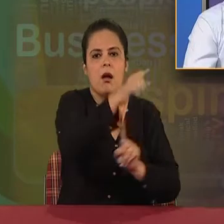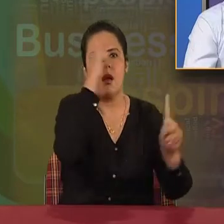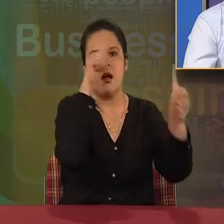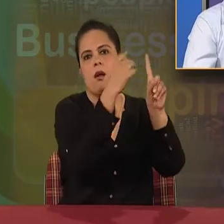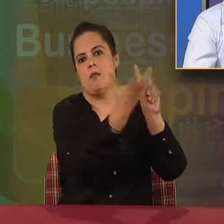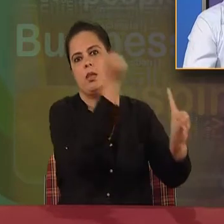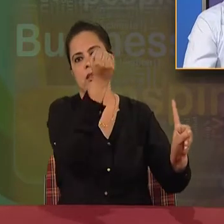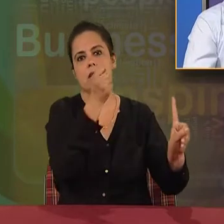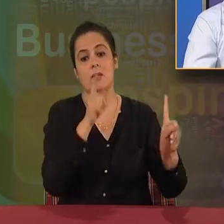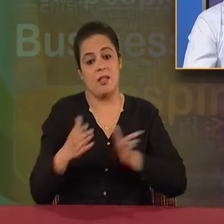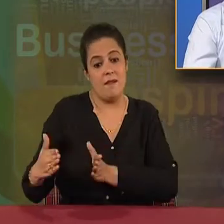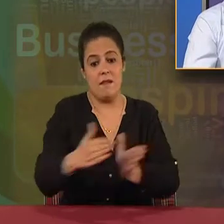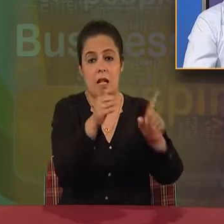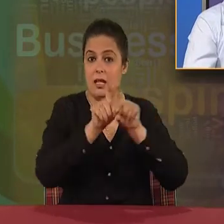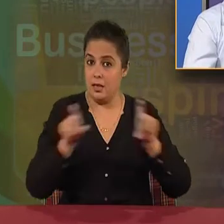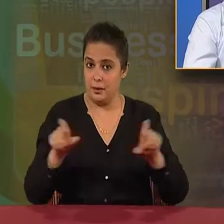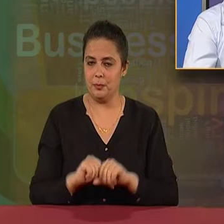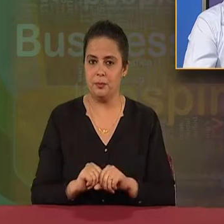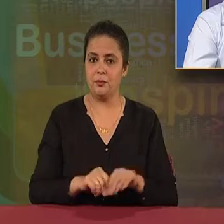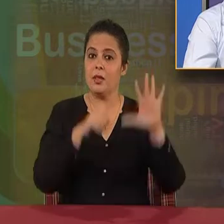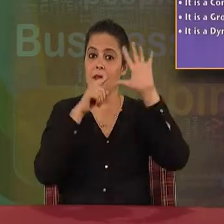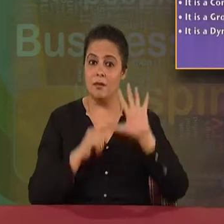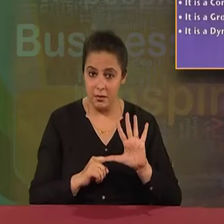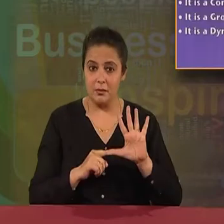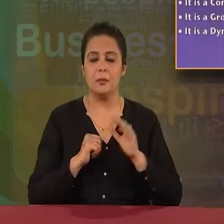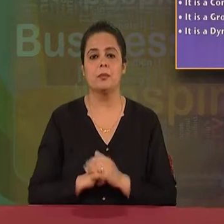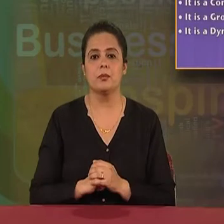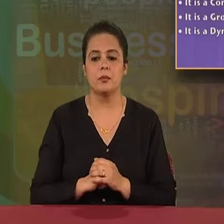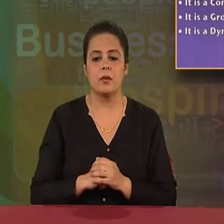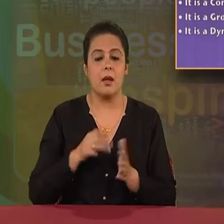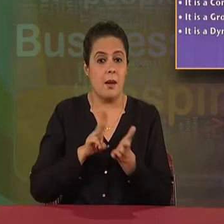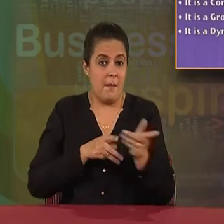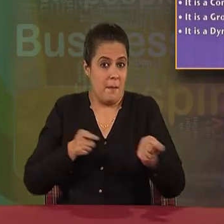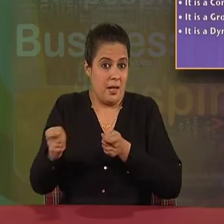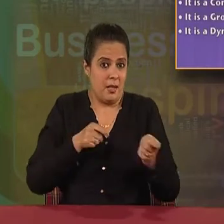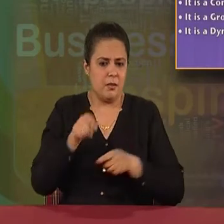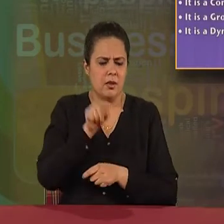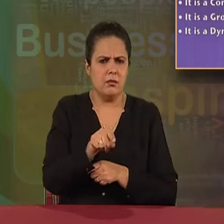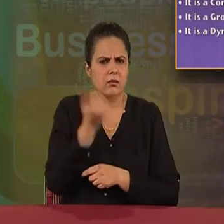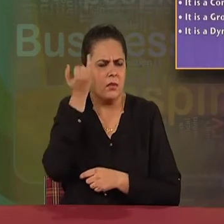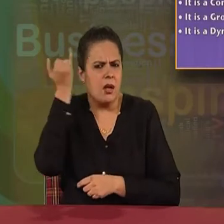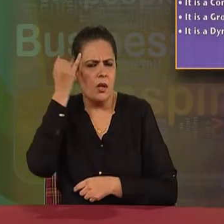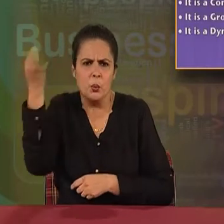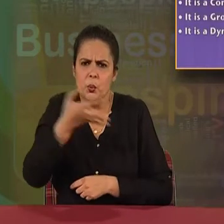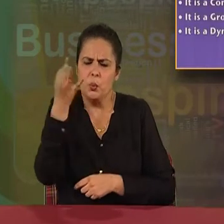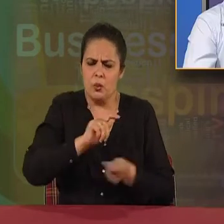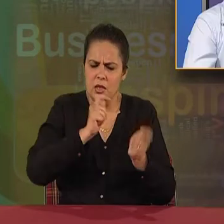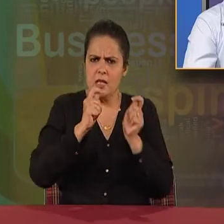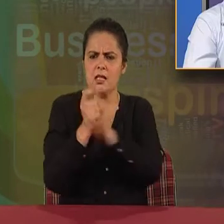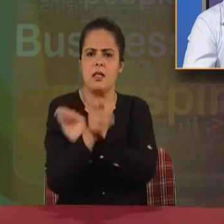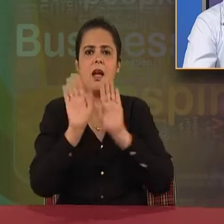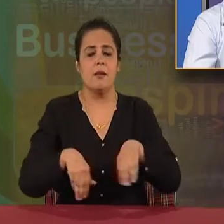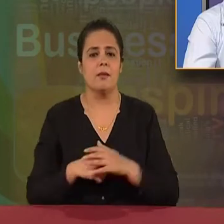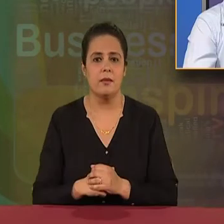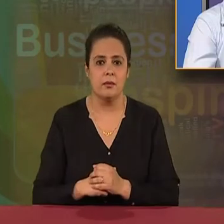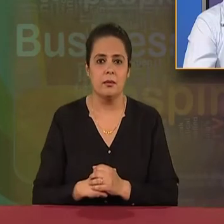Students, let me have our next feature of management. That management is a dynamic function. In order to be successful, an